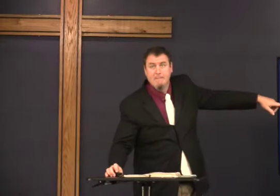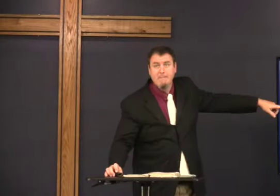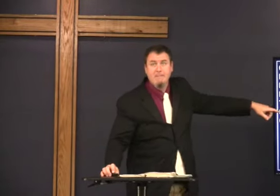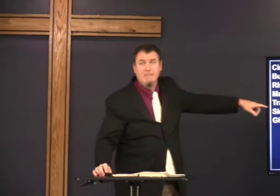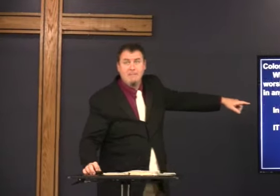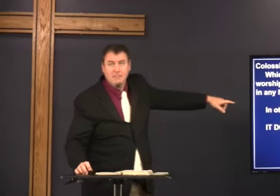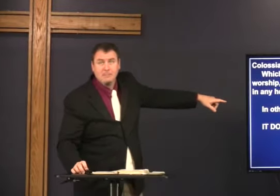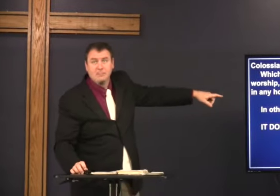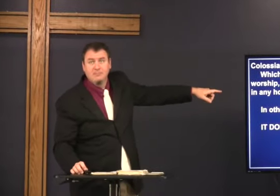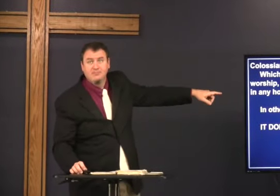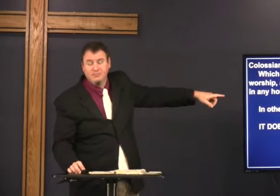So, that's good.